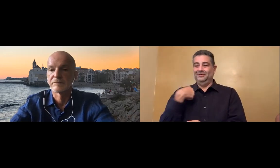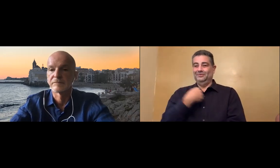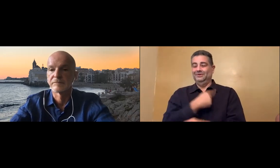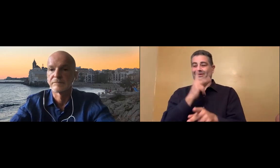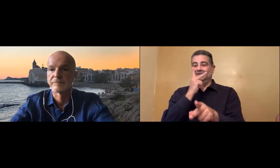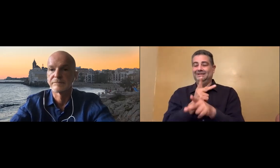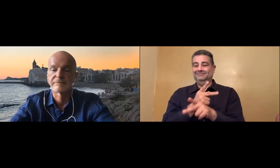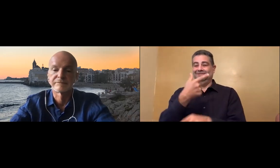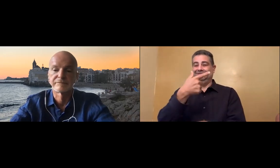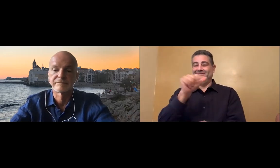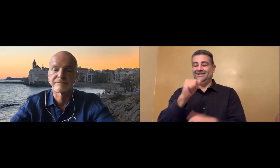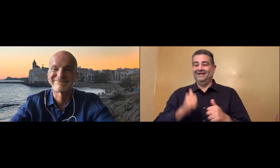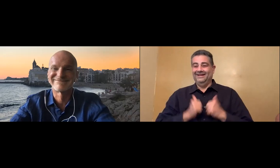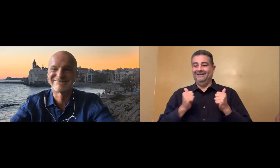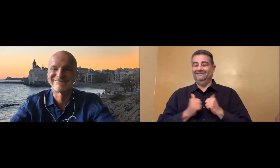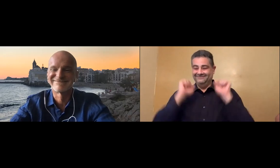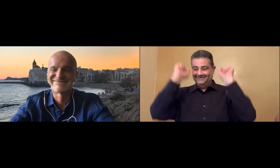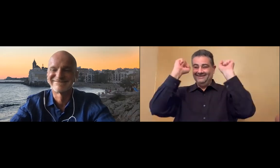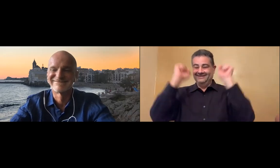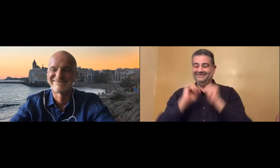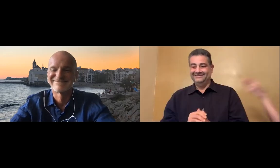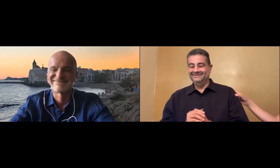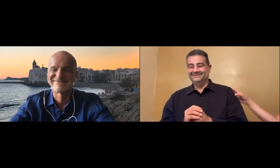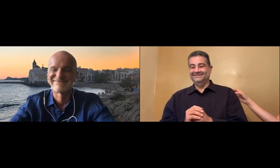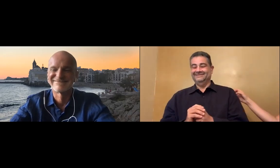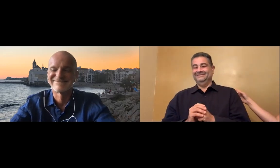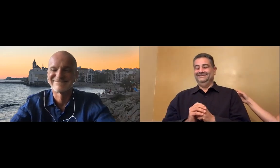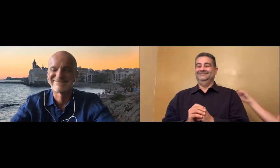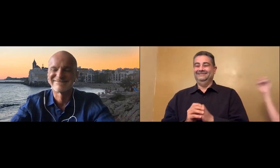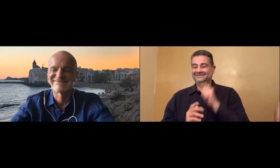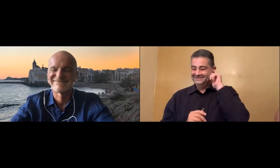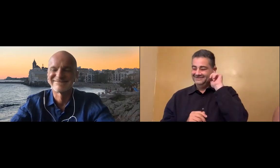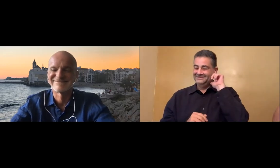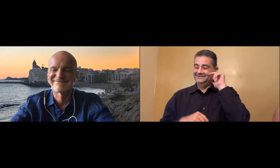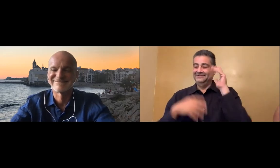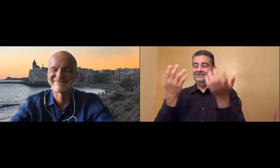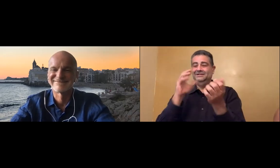You thought those went away, didn't you? Nope. They live on with us.